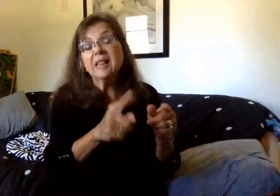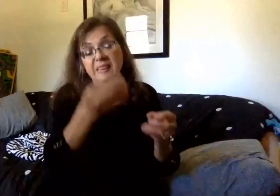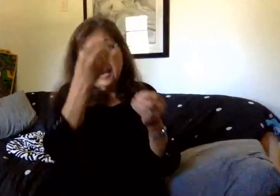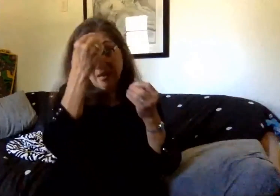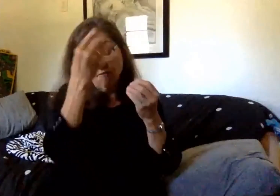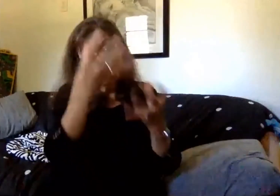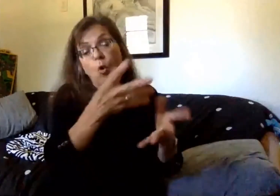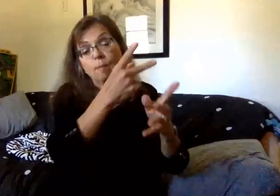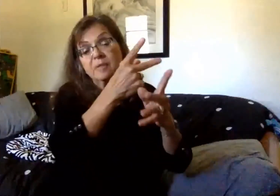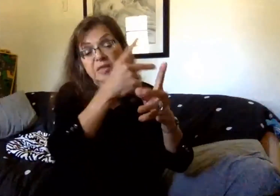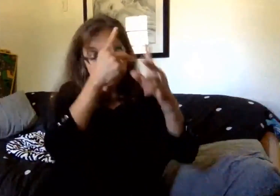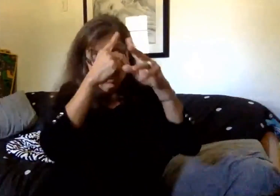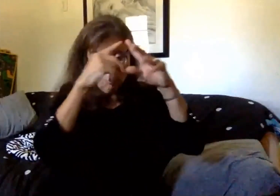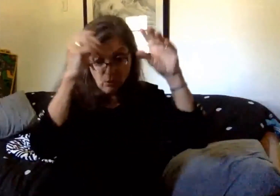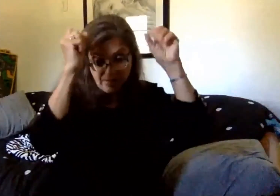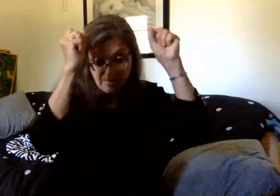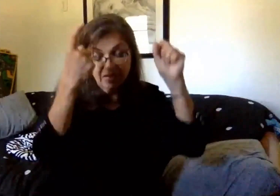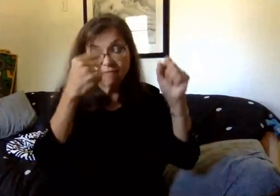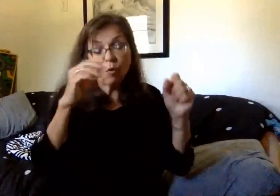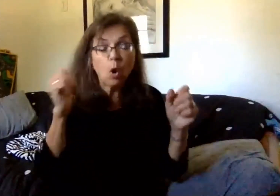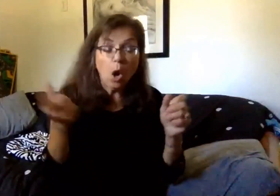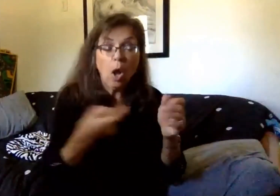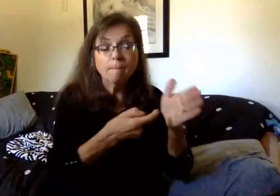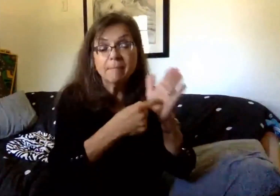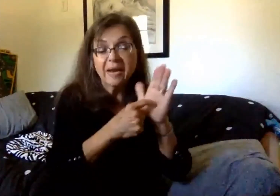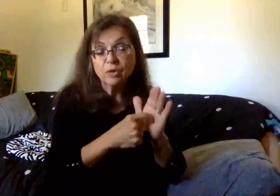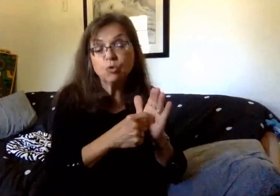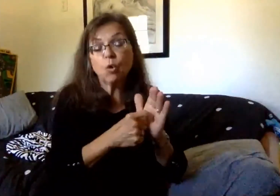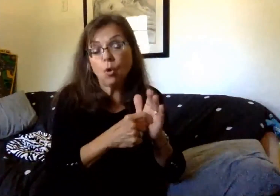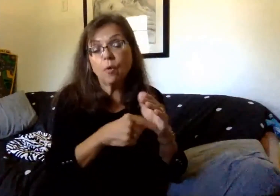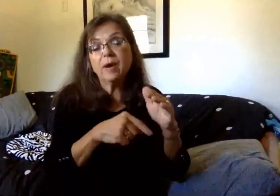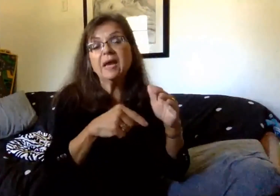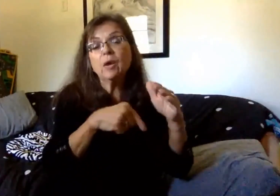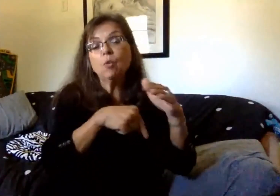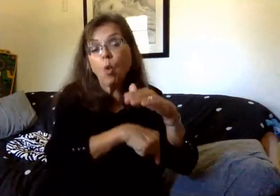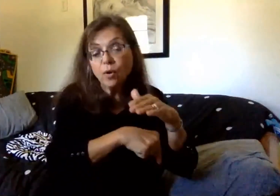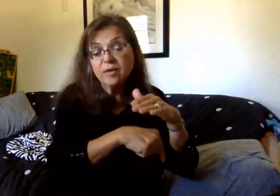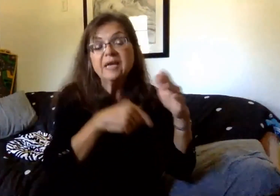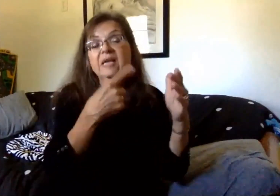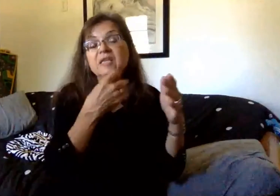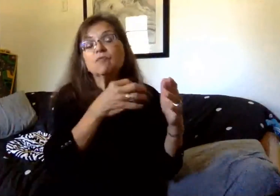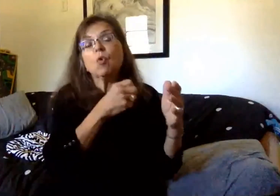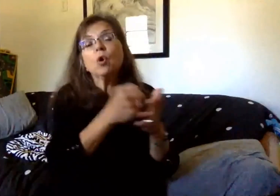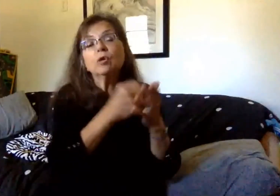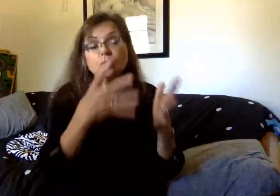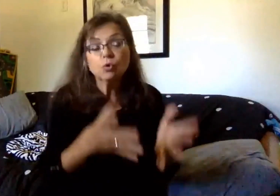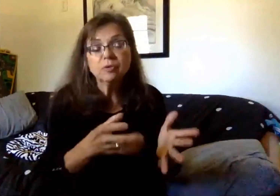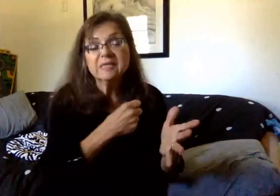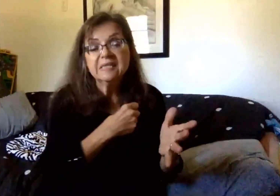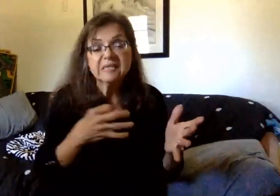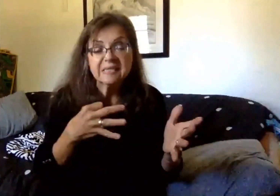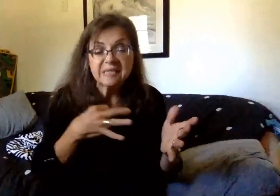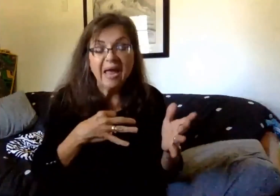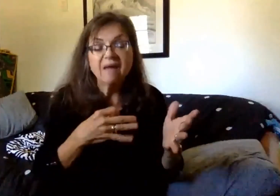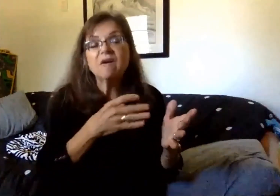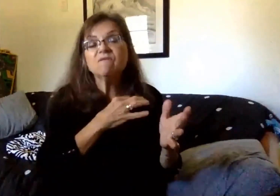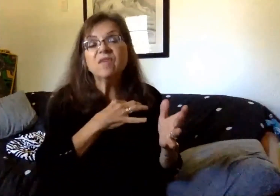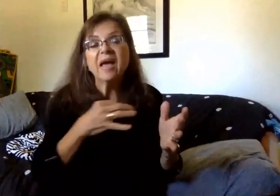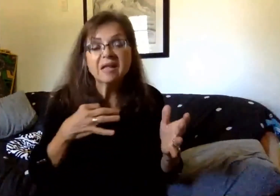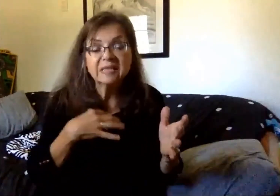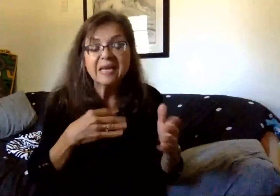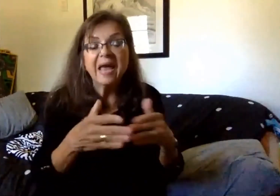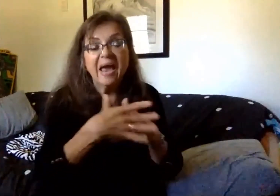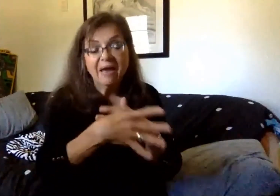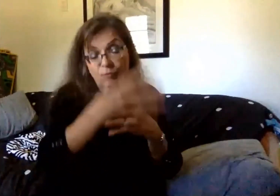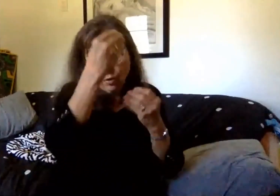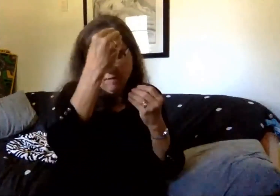personnel for all mandatory quarantines for students, staff, and faculty only after notifying those individuals